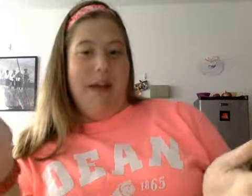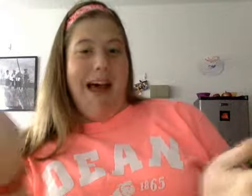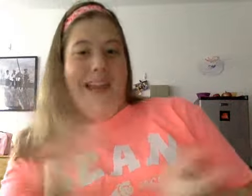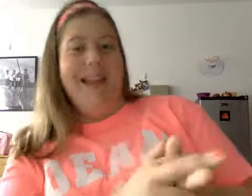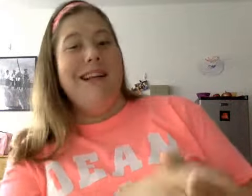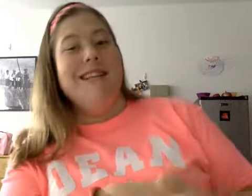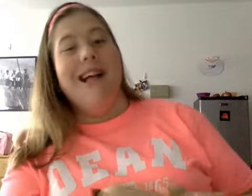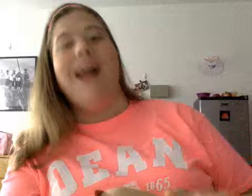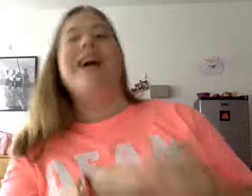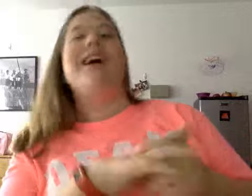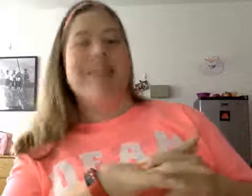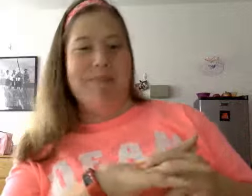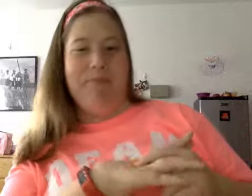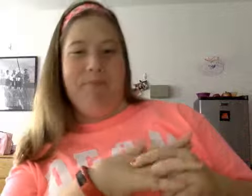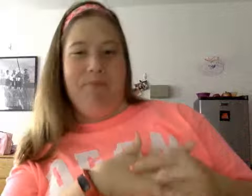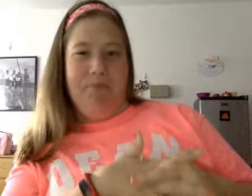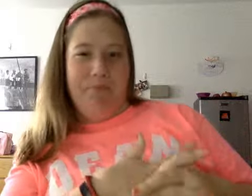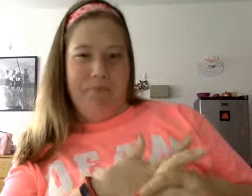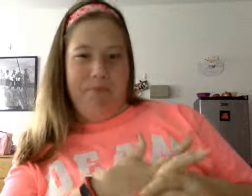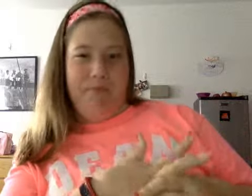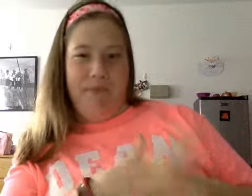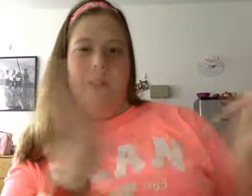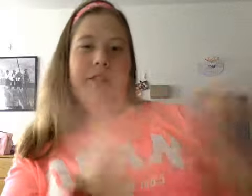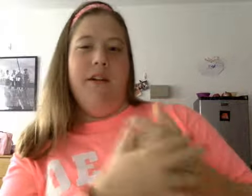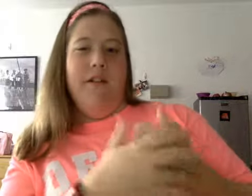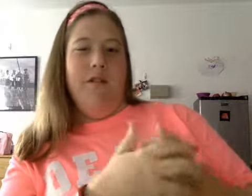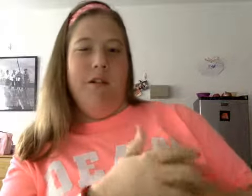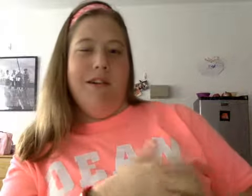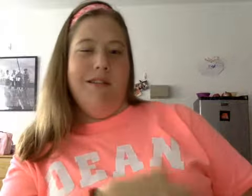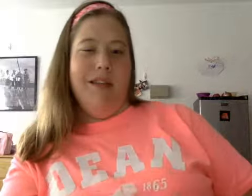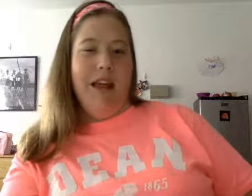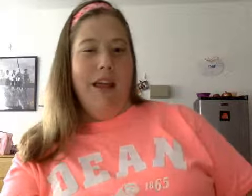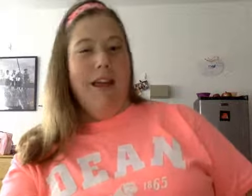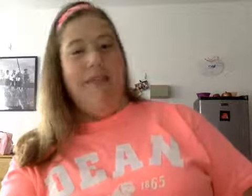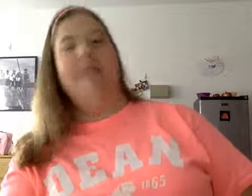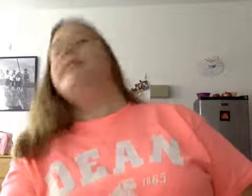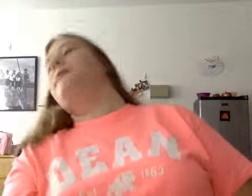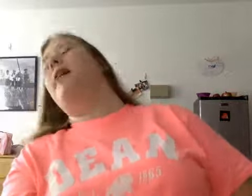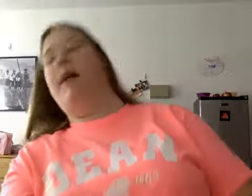bad anyway so Ted 2 um